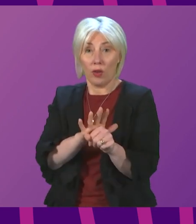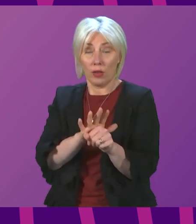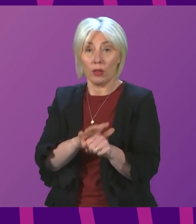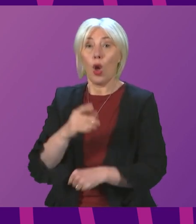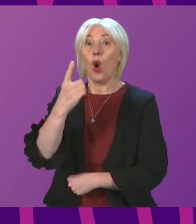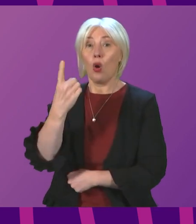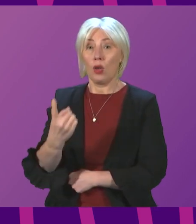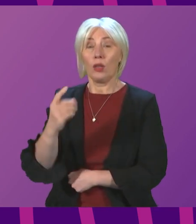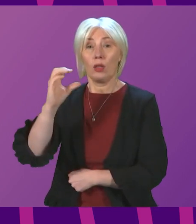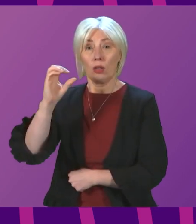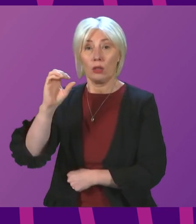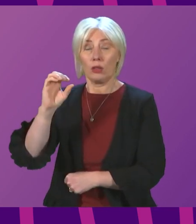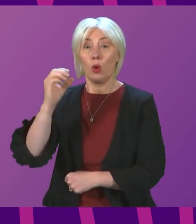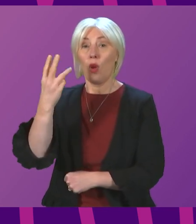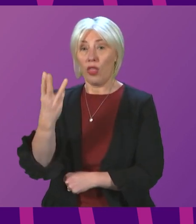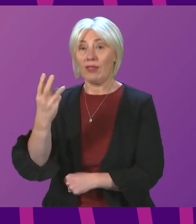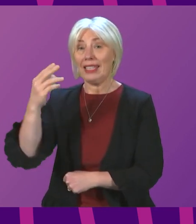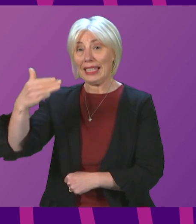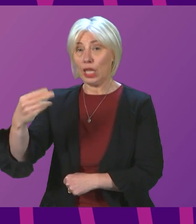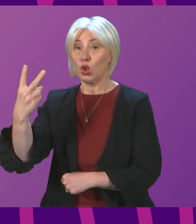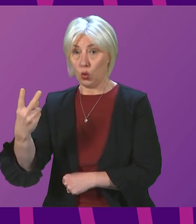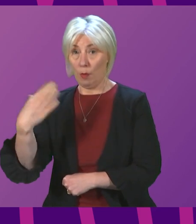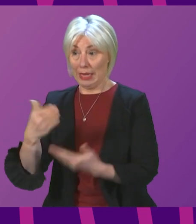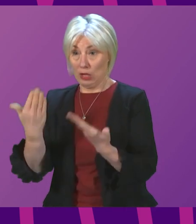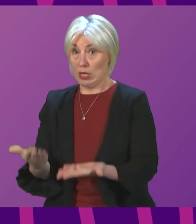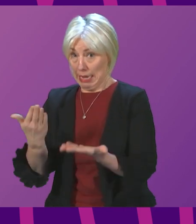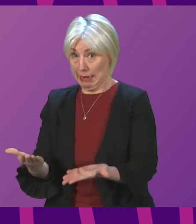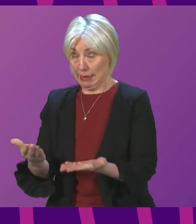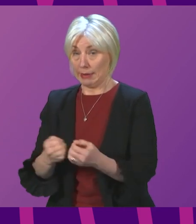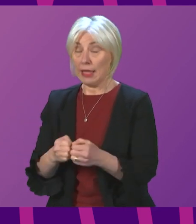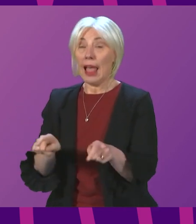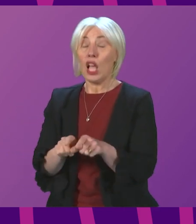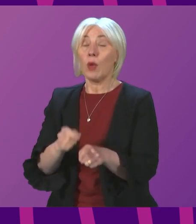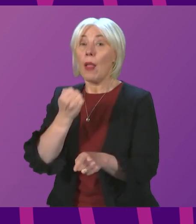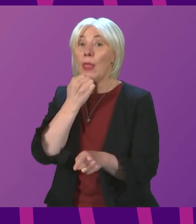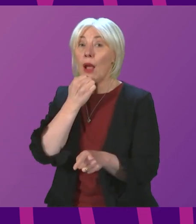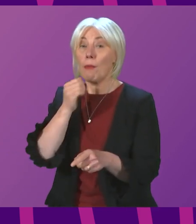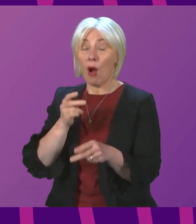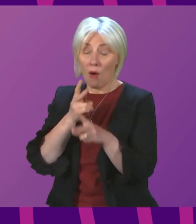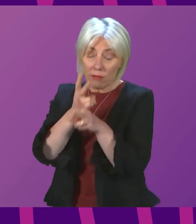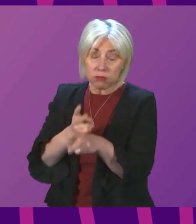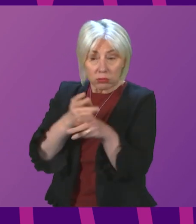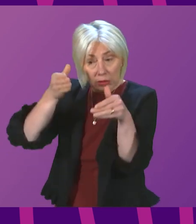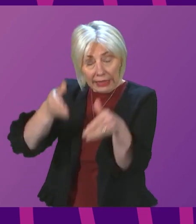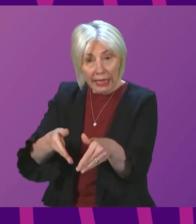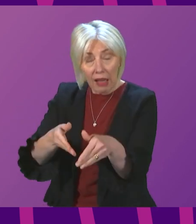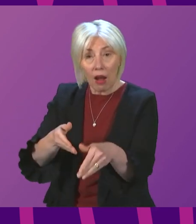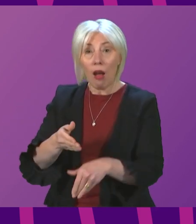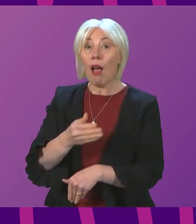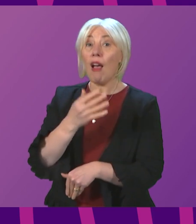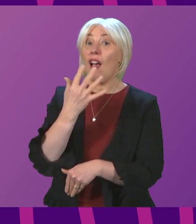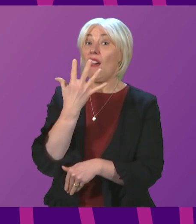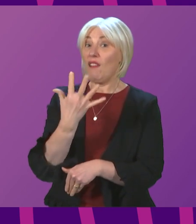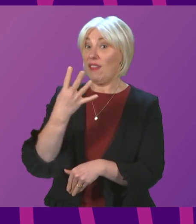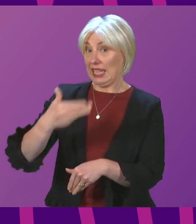,392. The number of people with COVID in intensive care has also reduced from 59 this time last week to 49